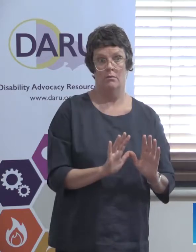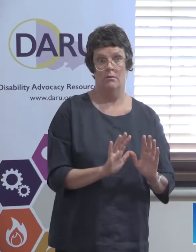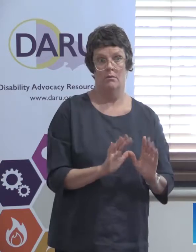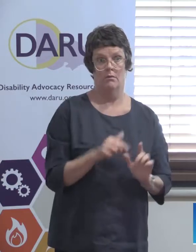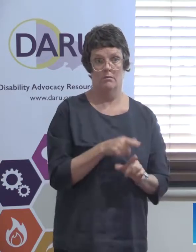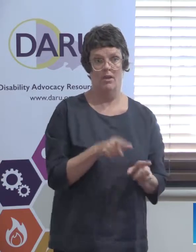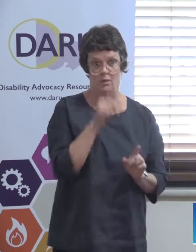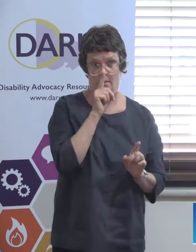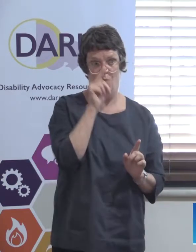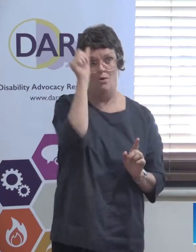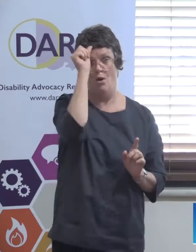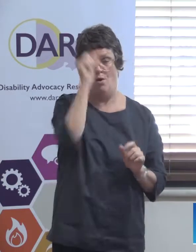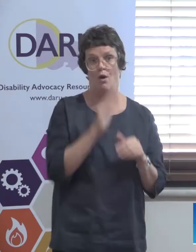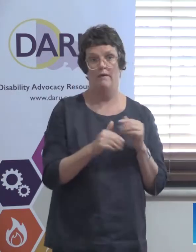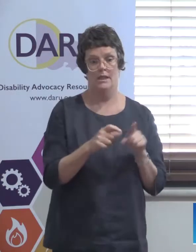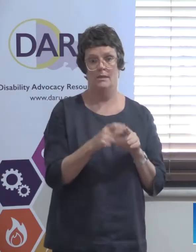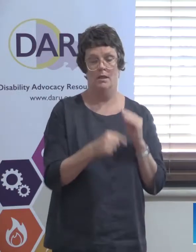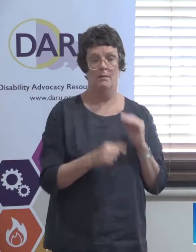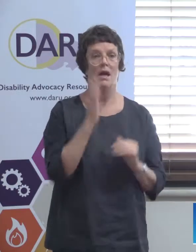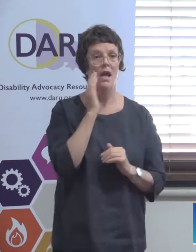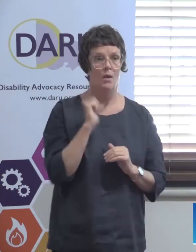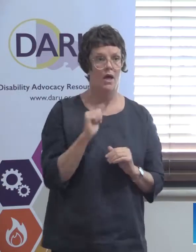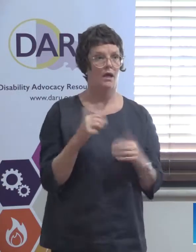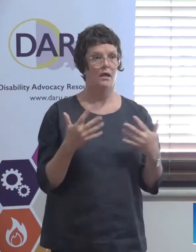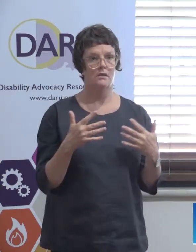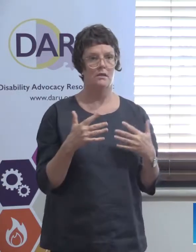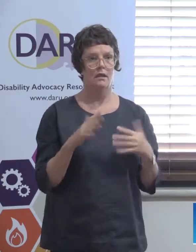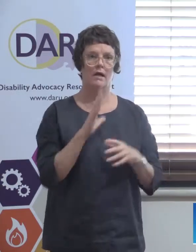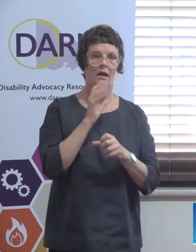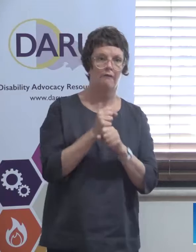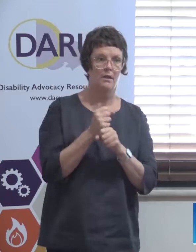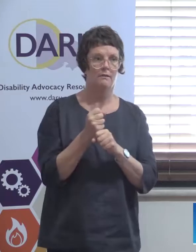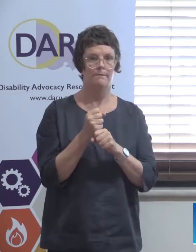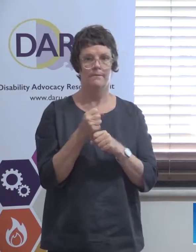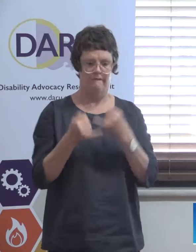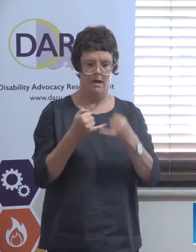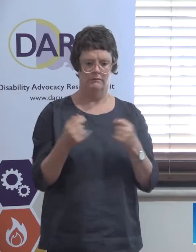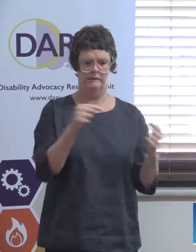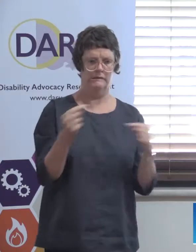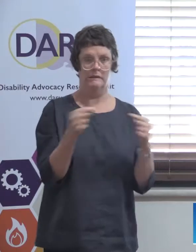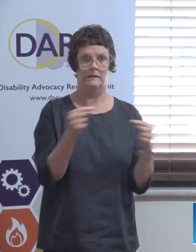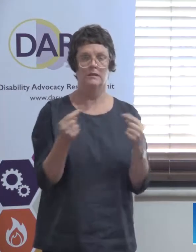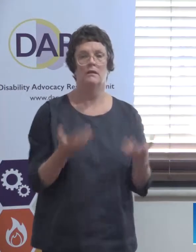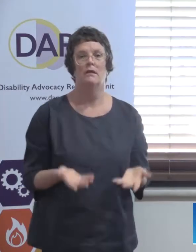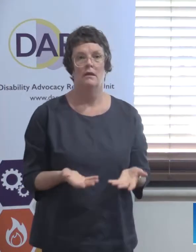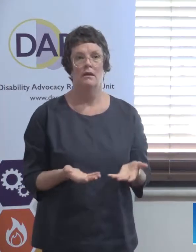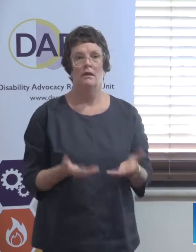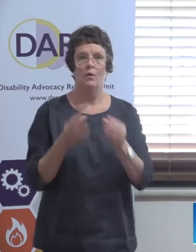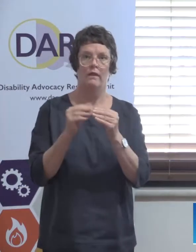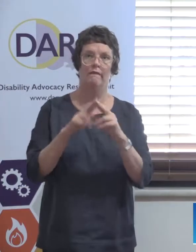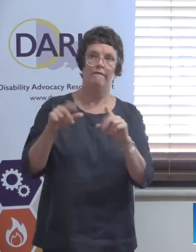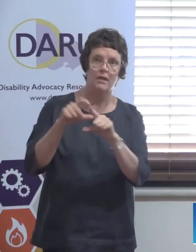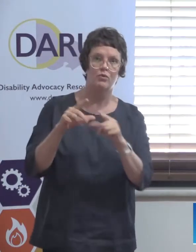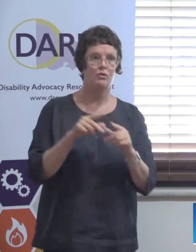So, it's... Anyway, it comes down to this kind of political fight, which, by the look of it, in Victoria, you're going to have to